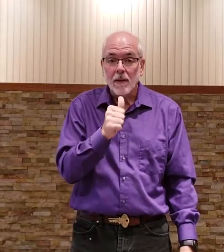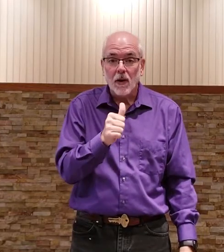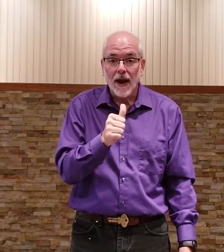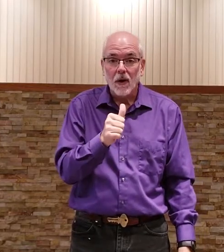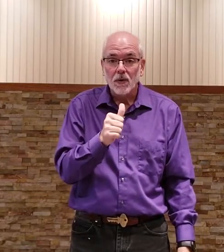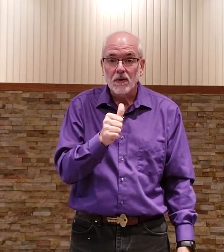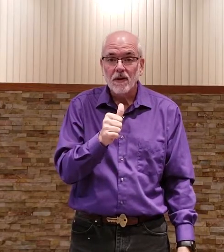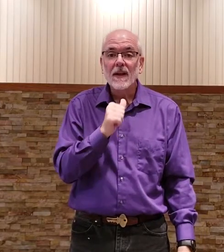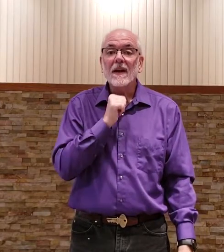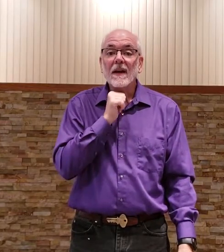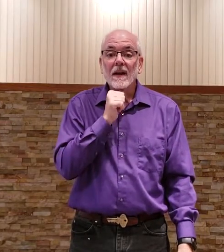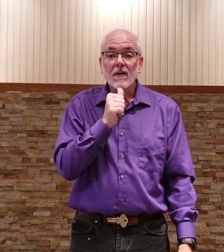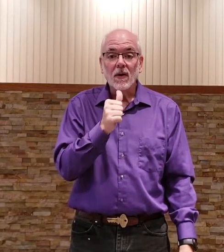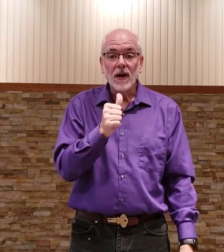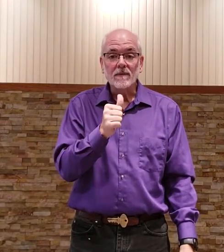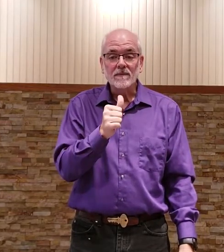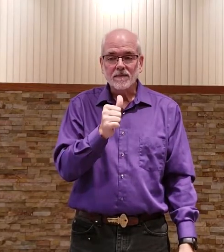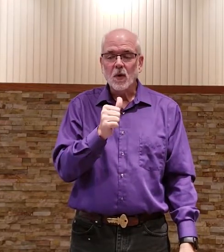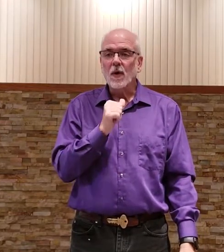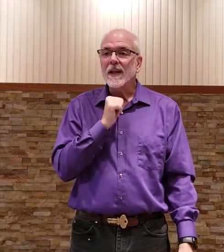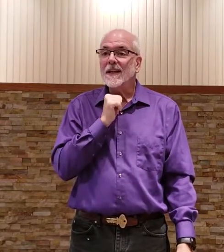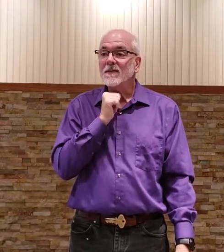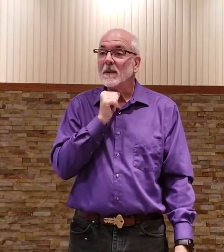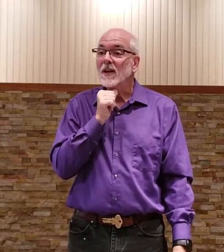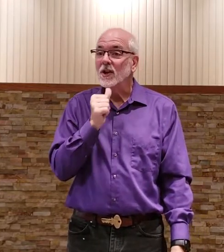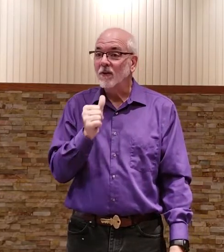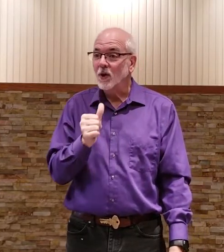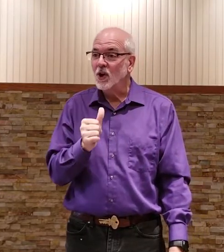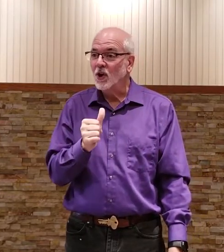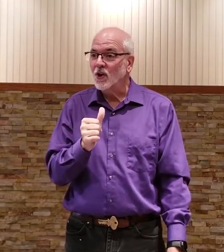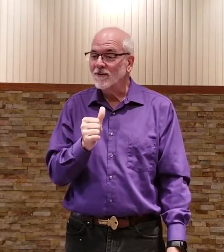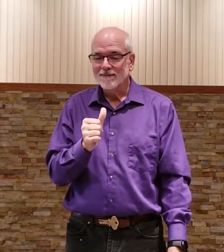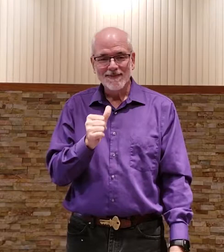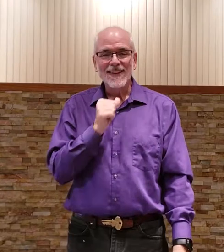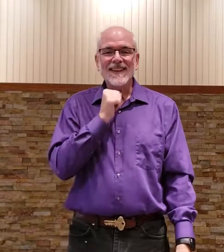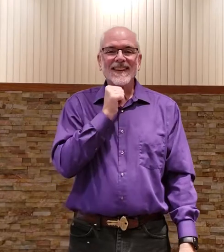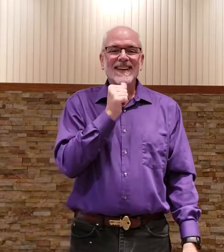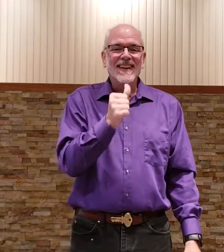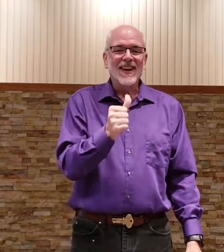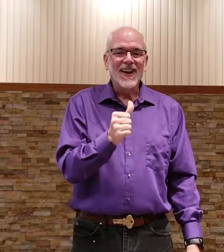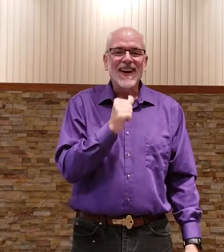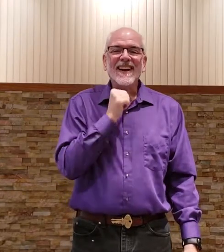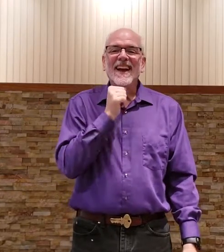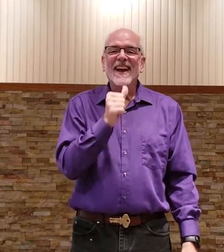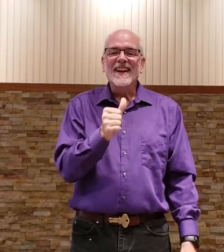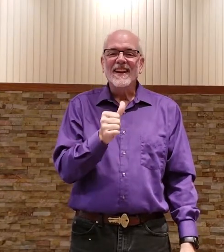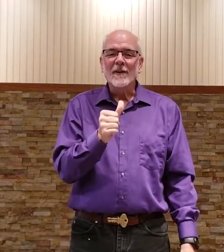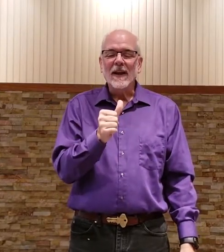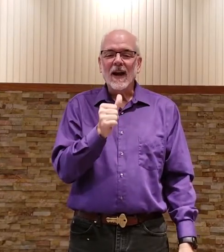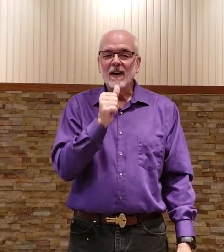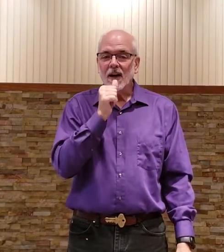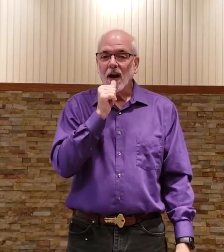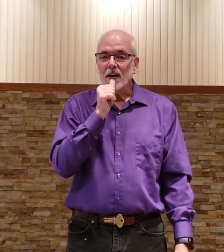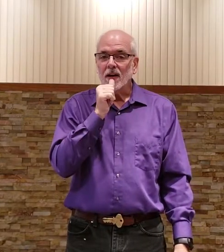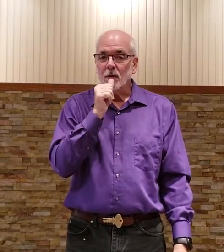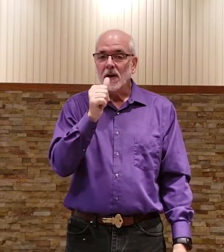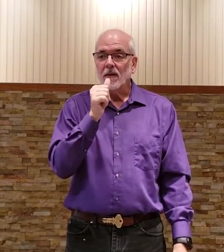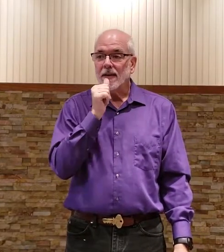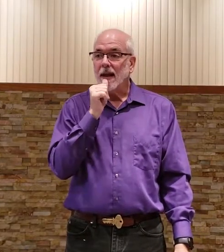apple out right or eve's peach if you're a girl all right coming out not from here that's